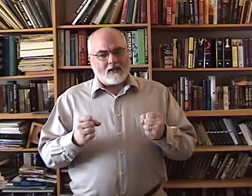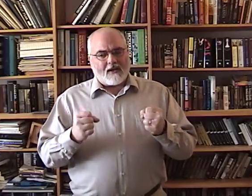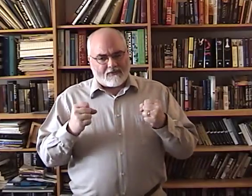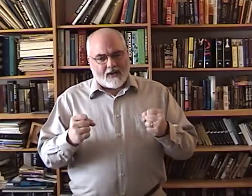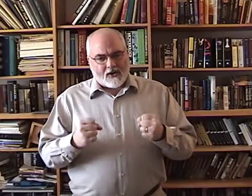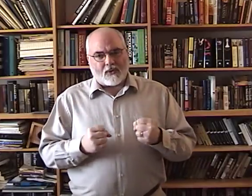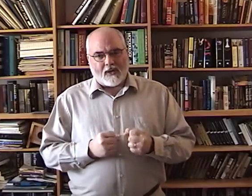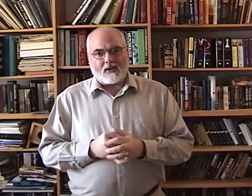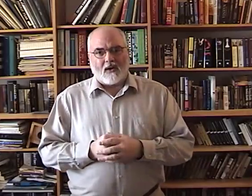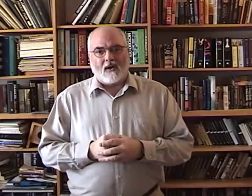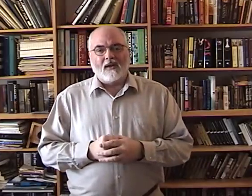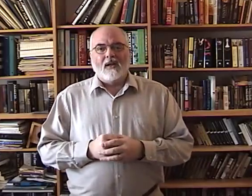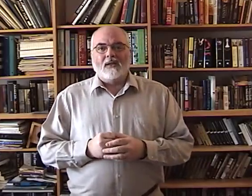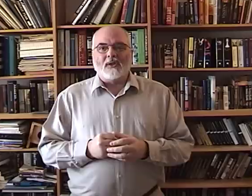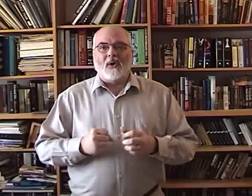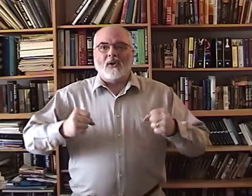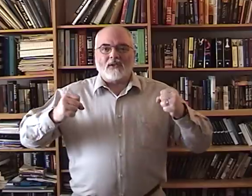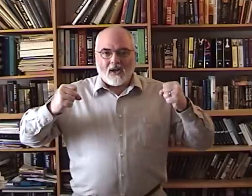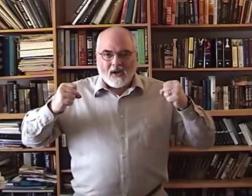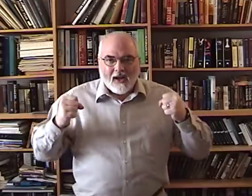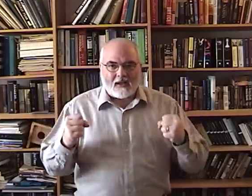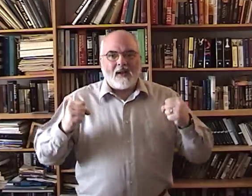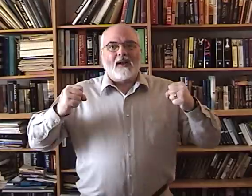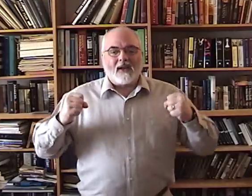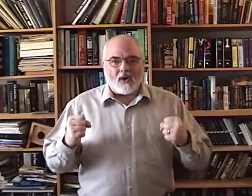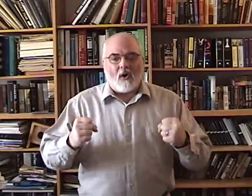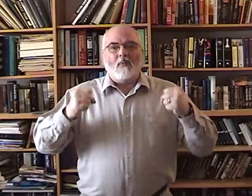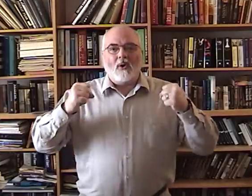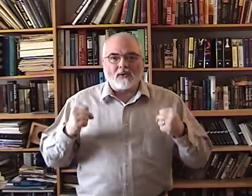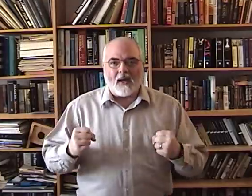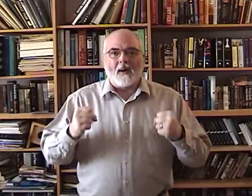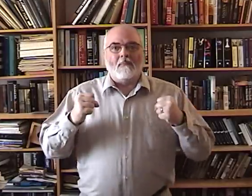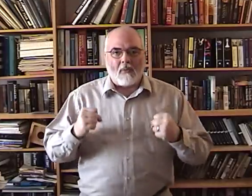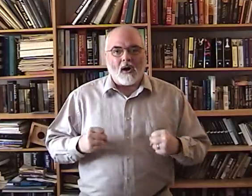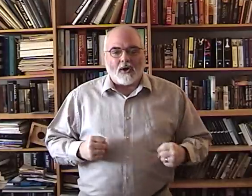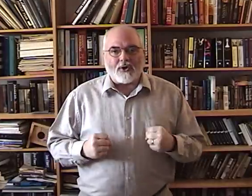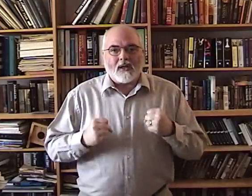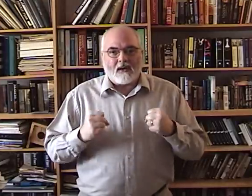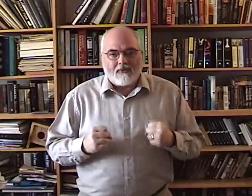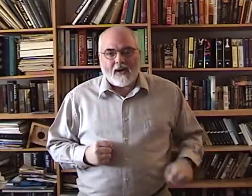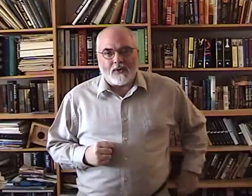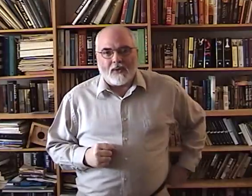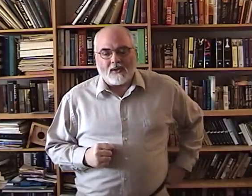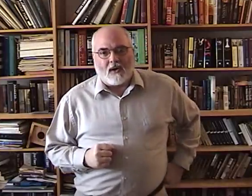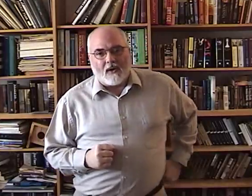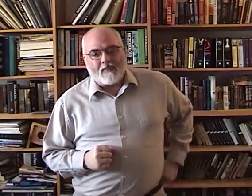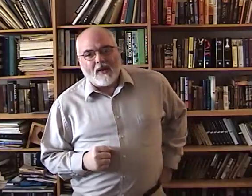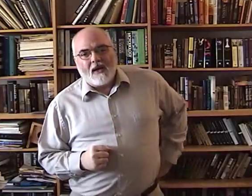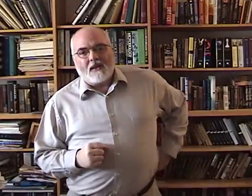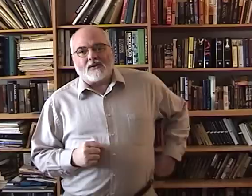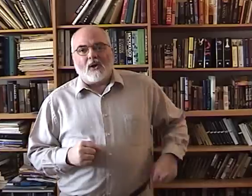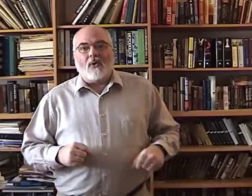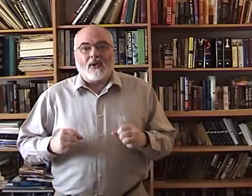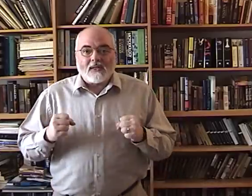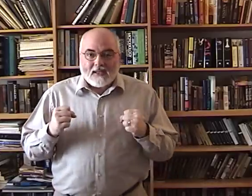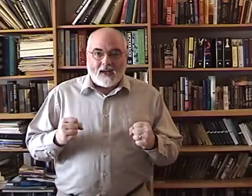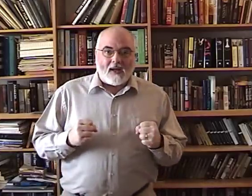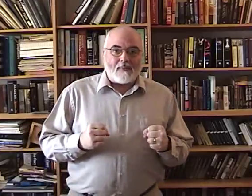is a victory song so there's it it's almost like a March it's a victory song so sing it